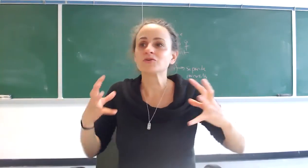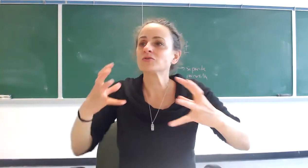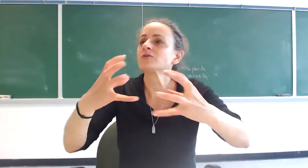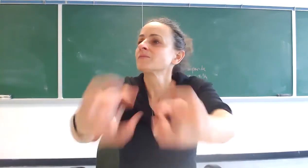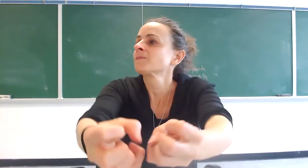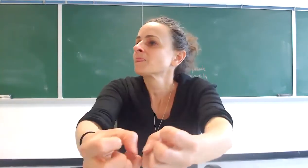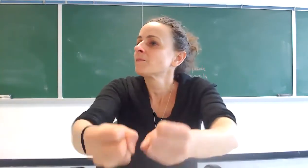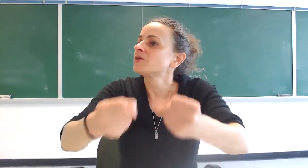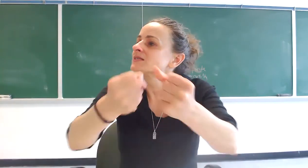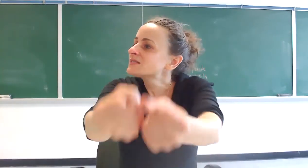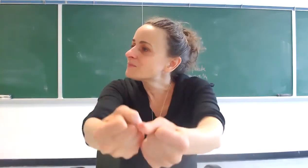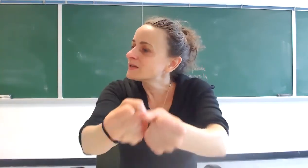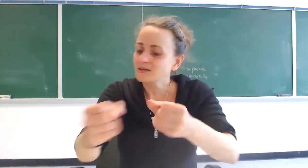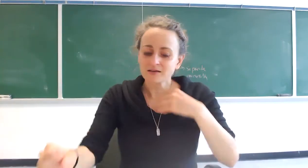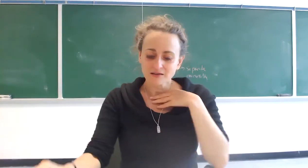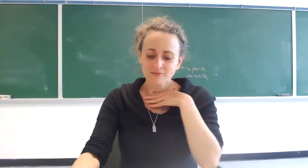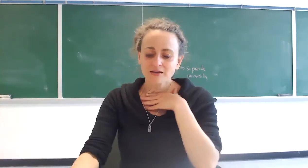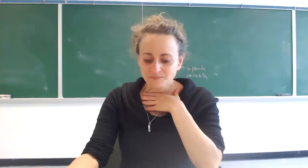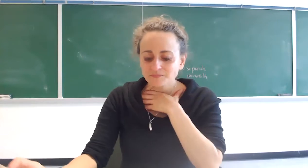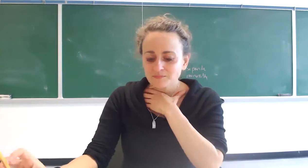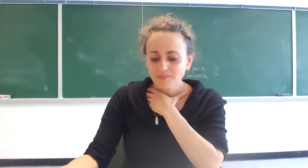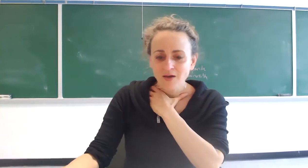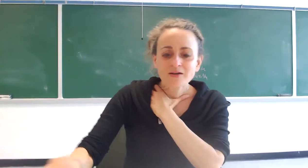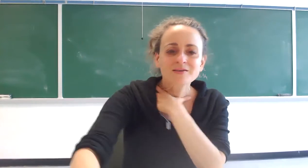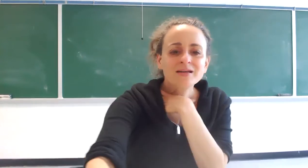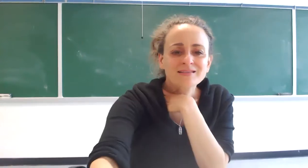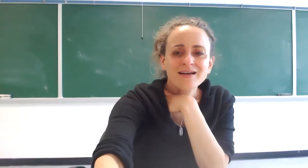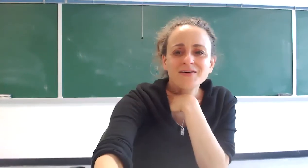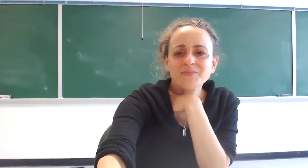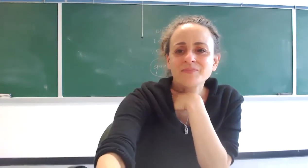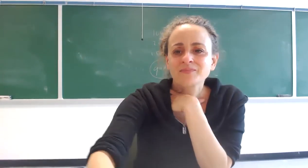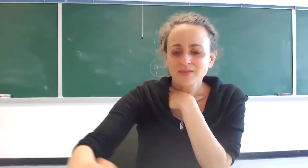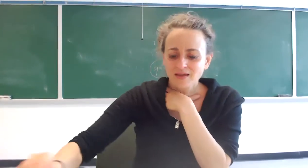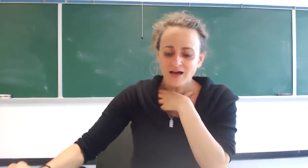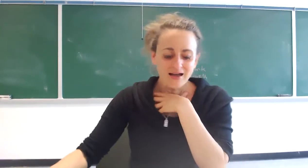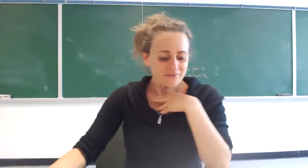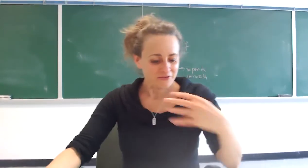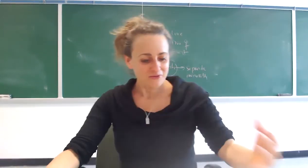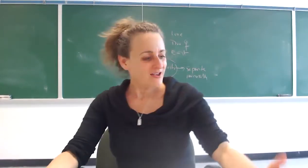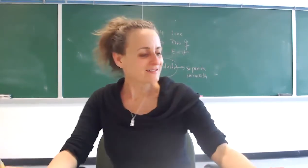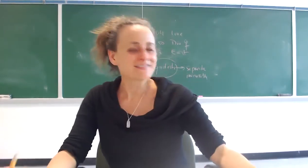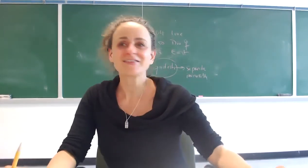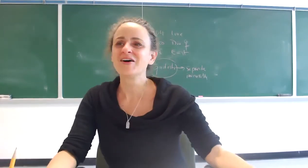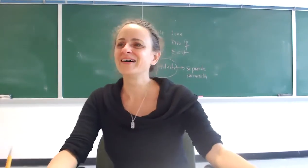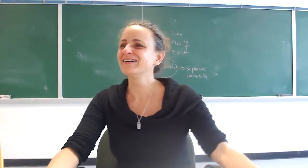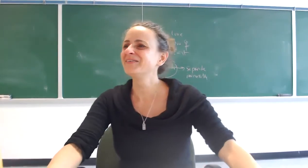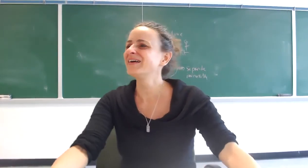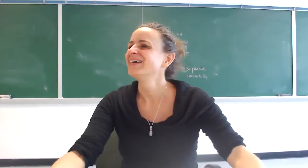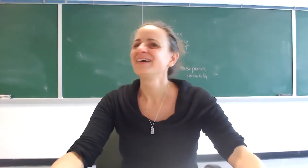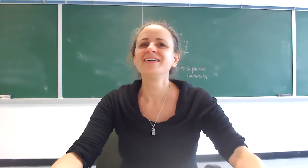you're participating in it right okay great um i am so done so any